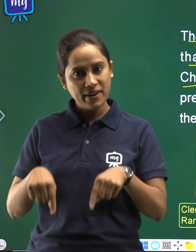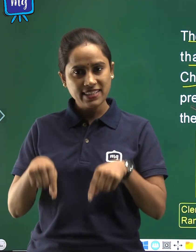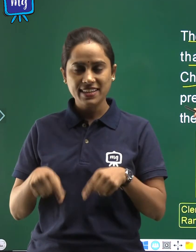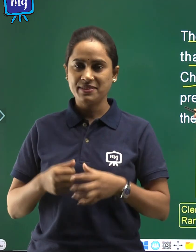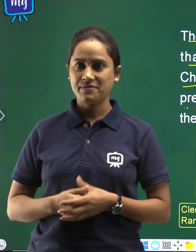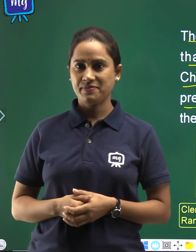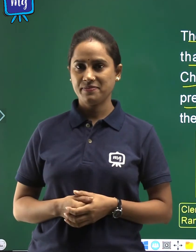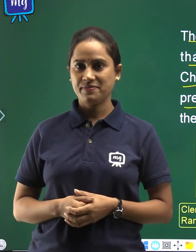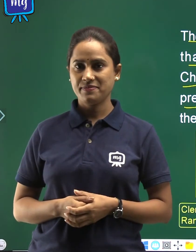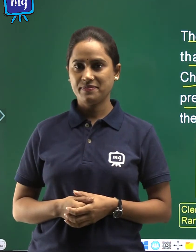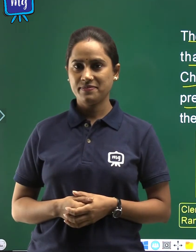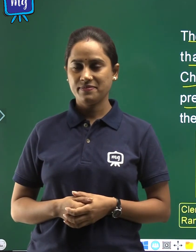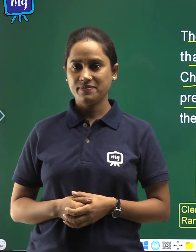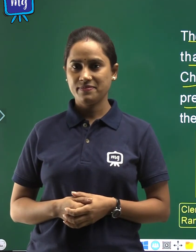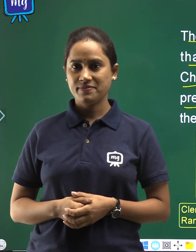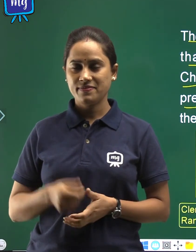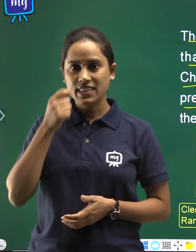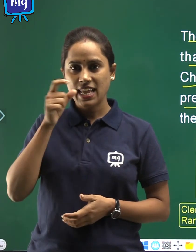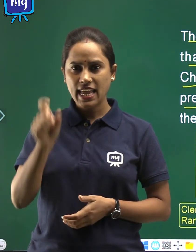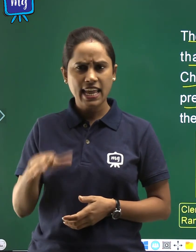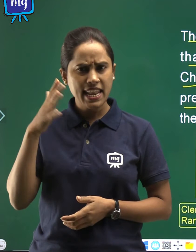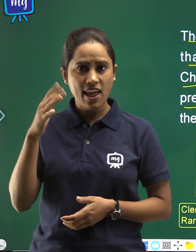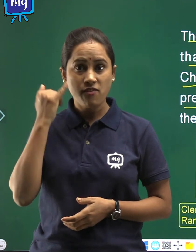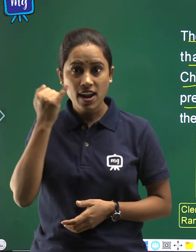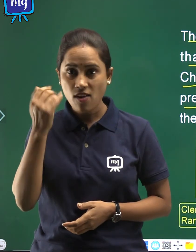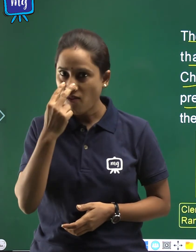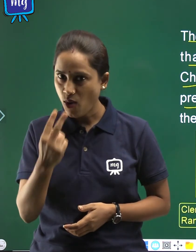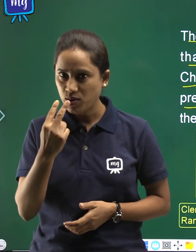He never found.